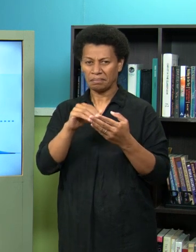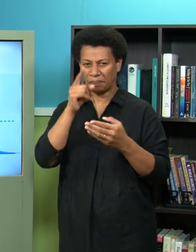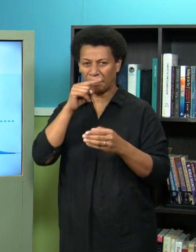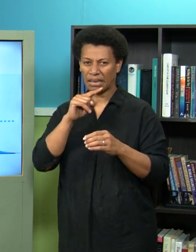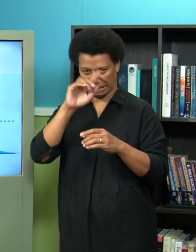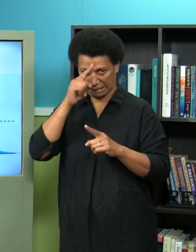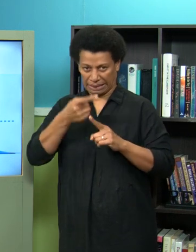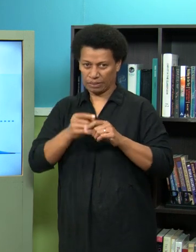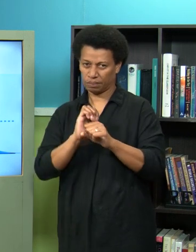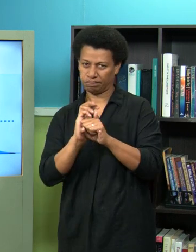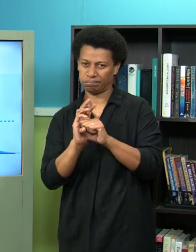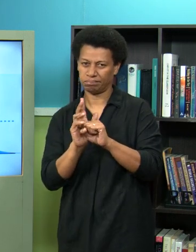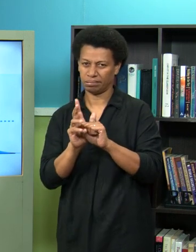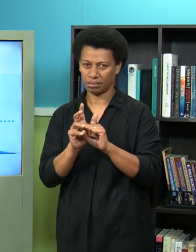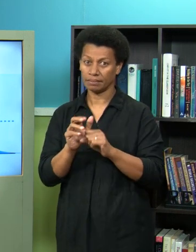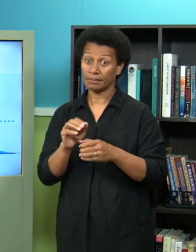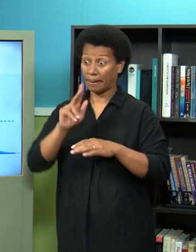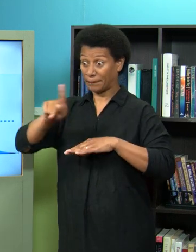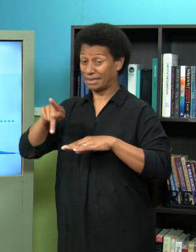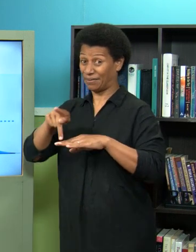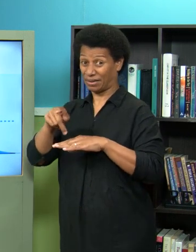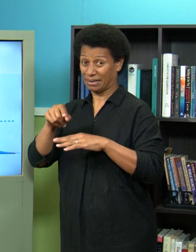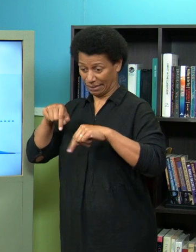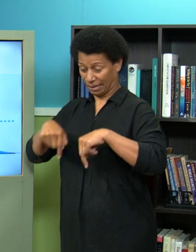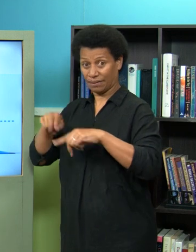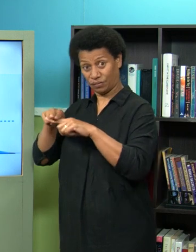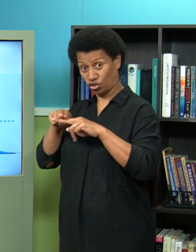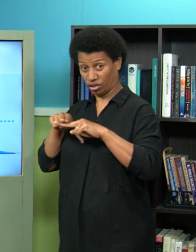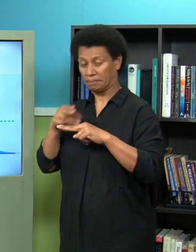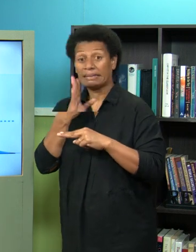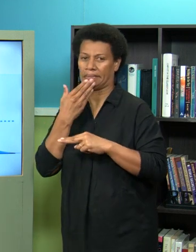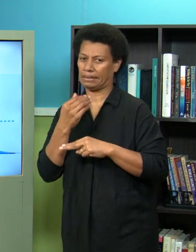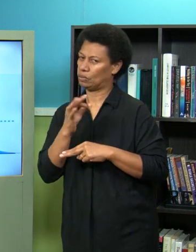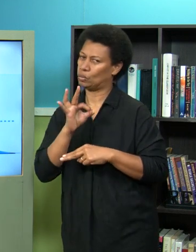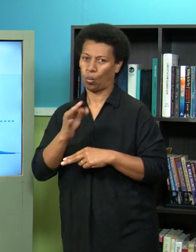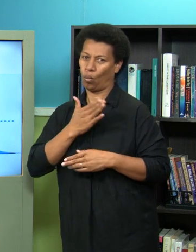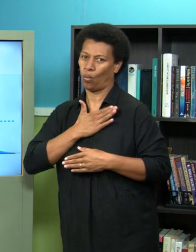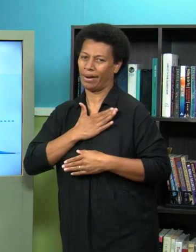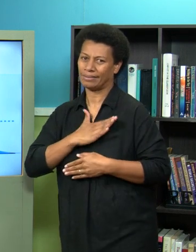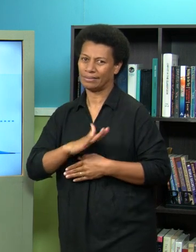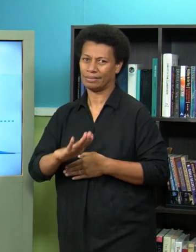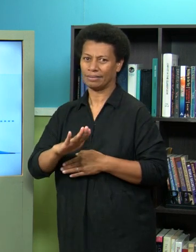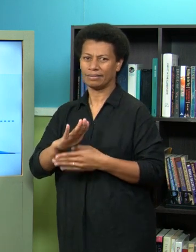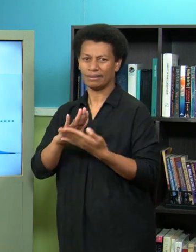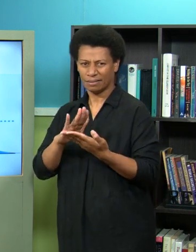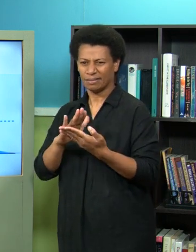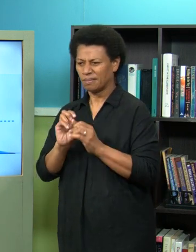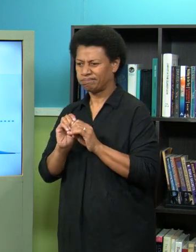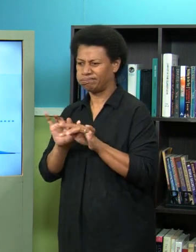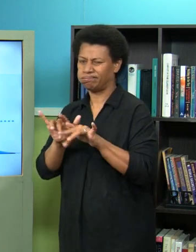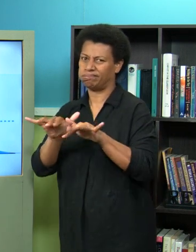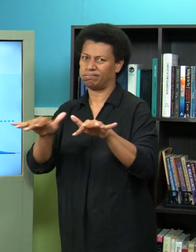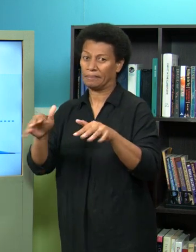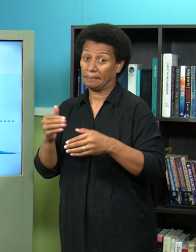here in the pacific we do not want this to happen we want to flatten the curve we want to be able to manage the the